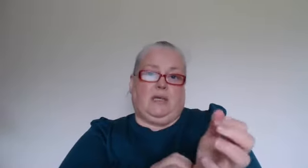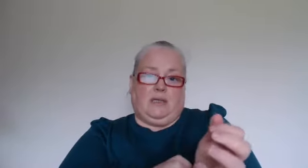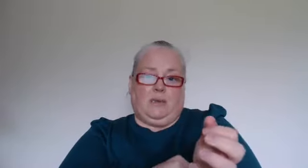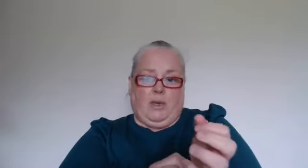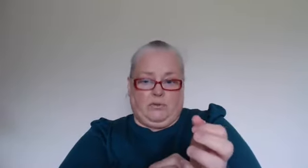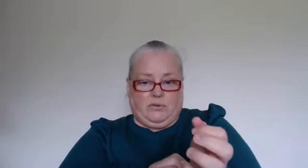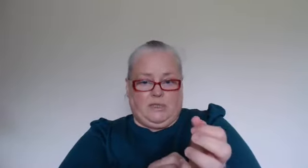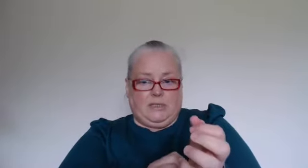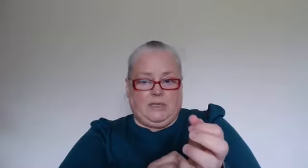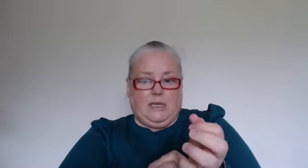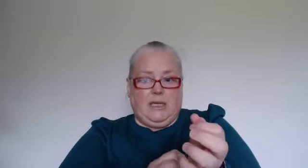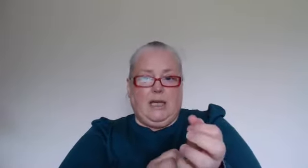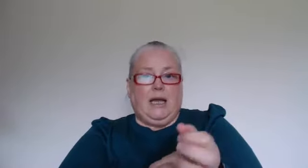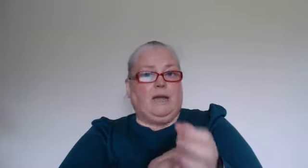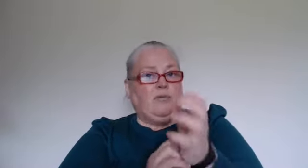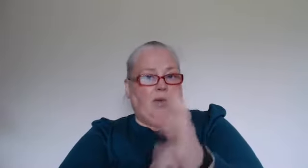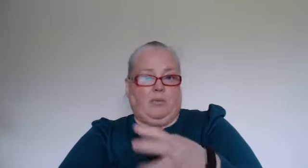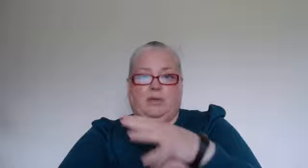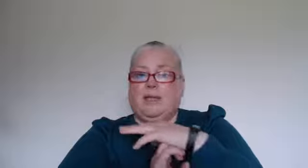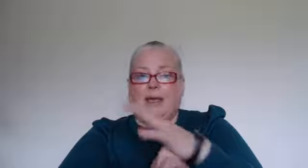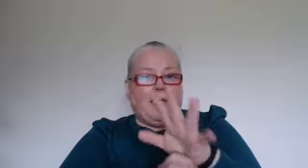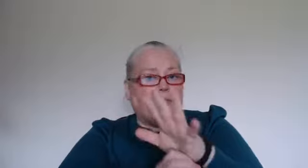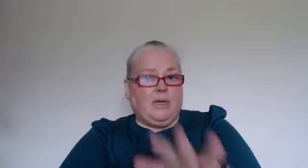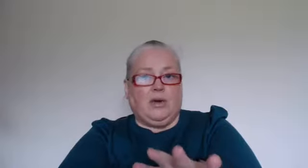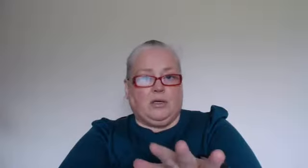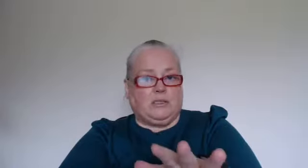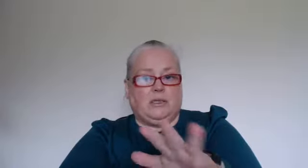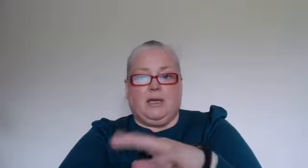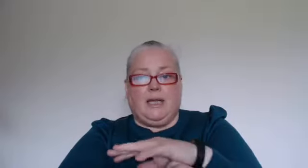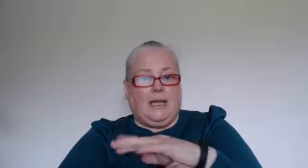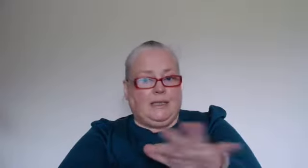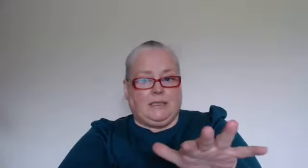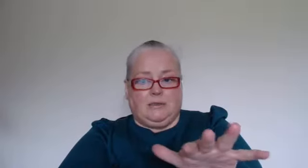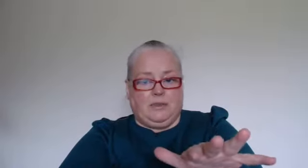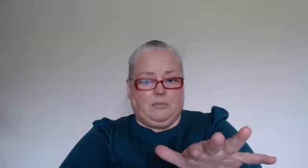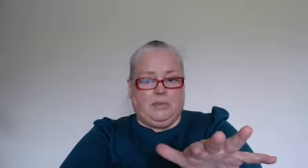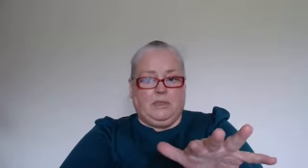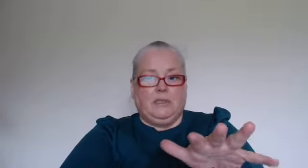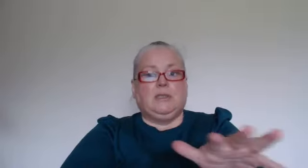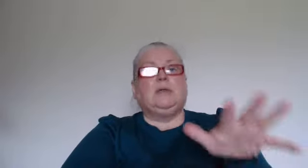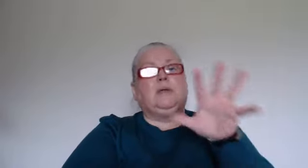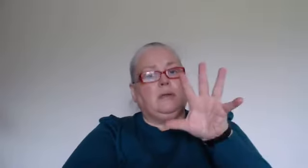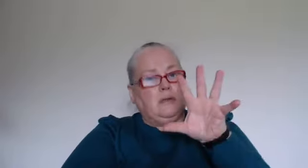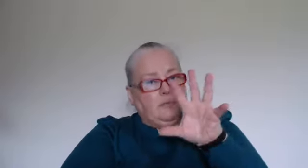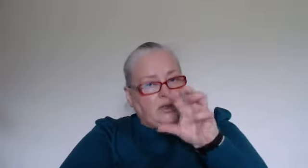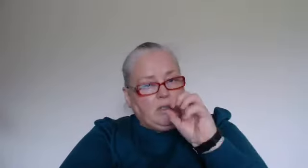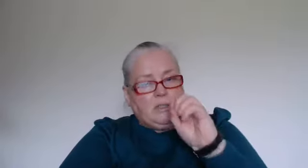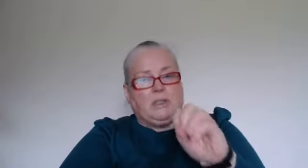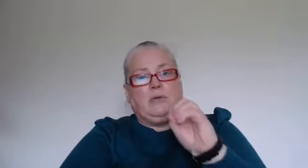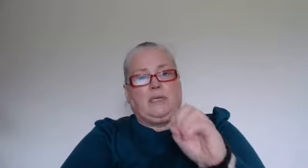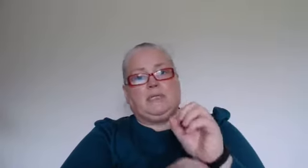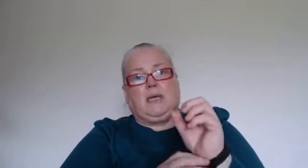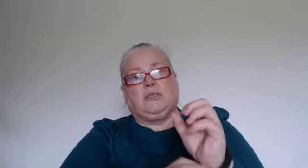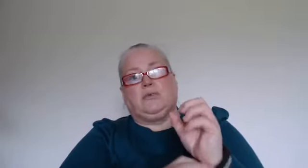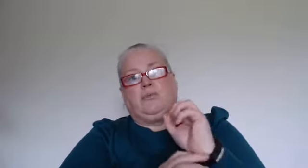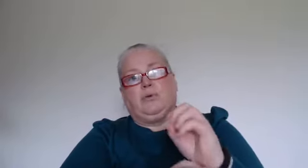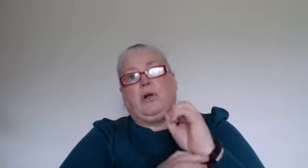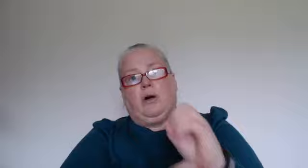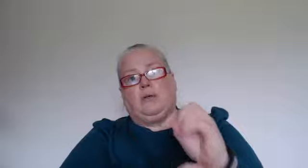healthy boundaries and remember they can be learned at any time but you do need to get to the root cause